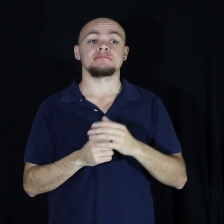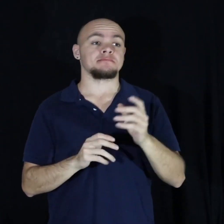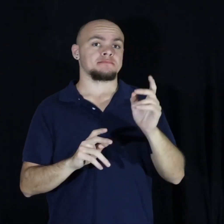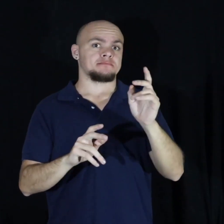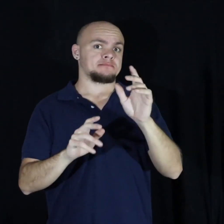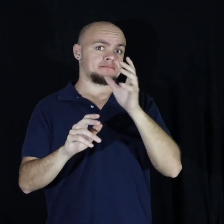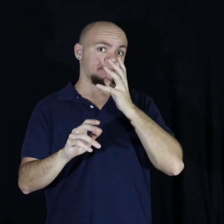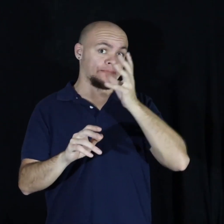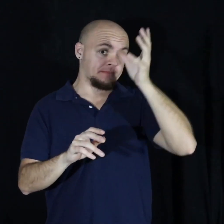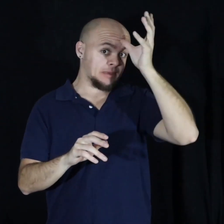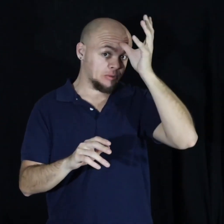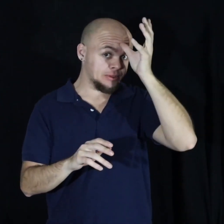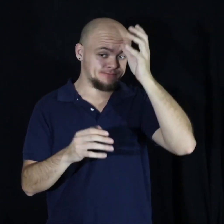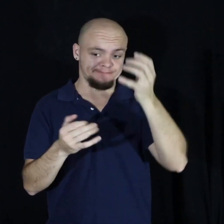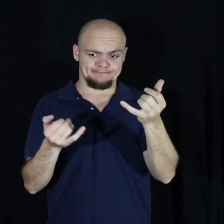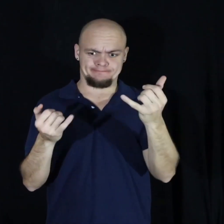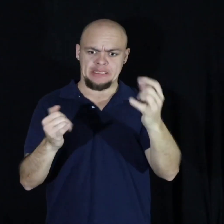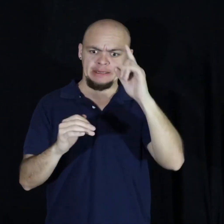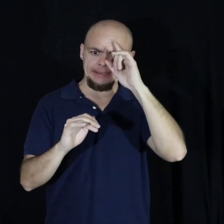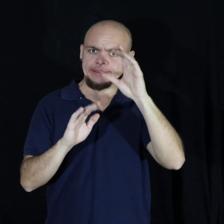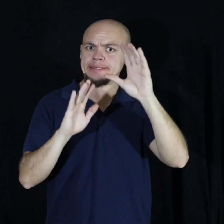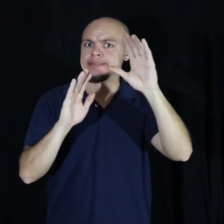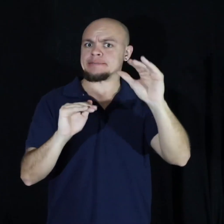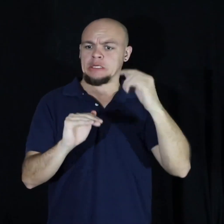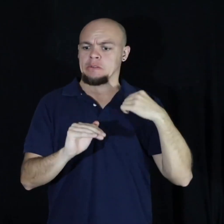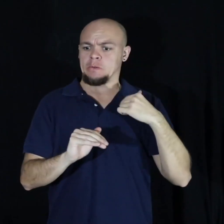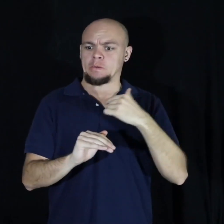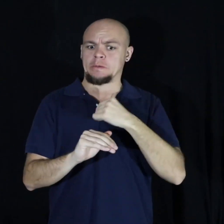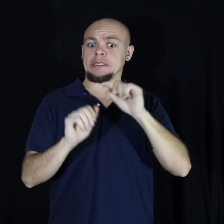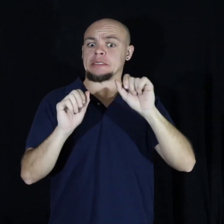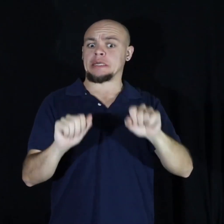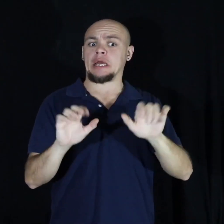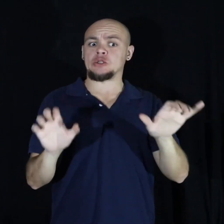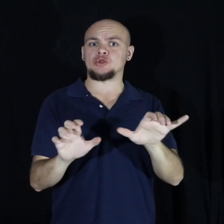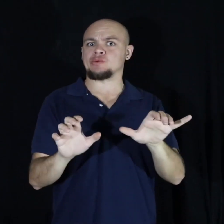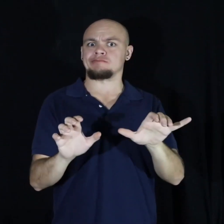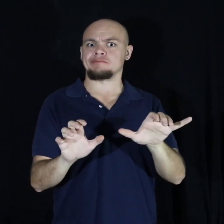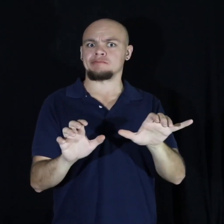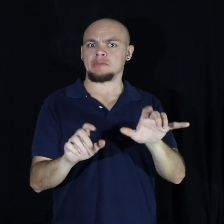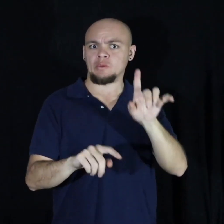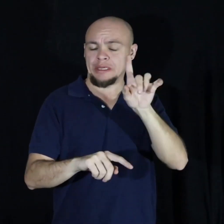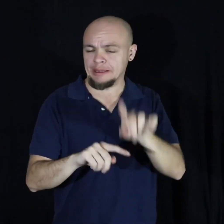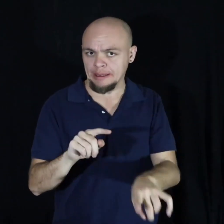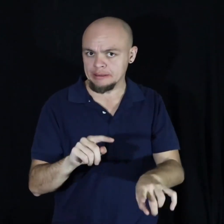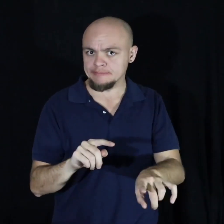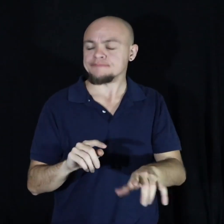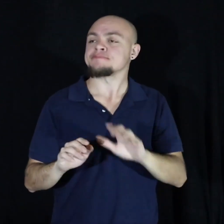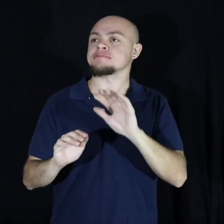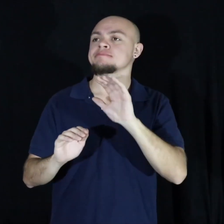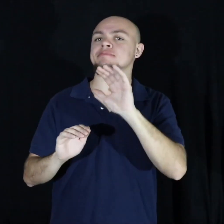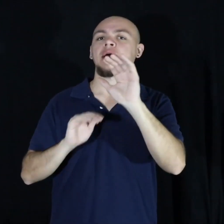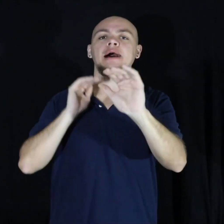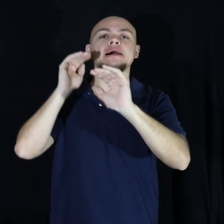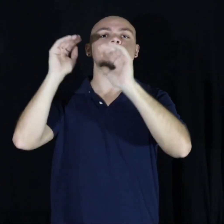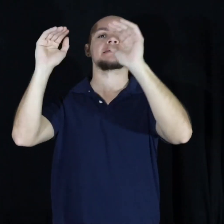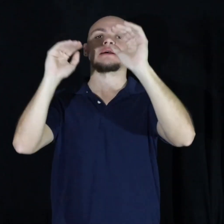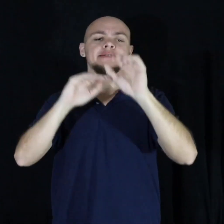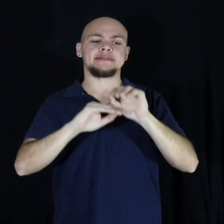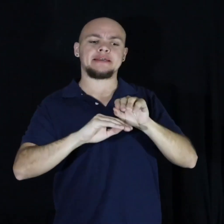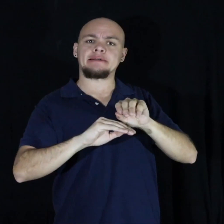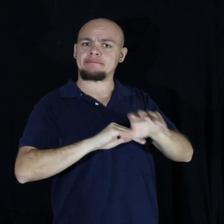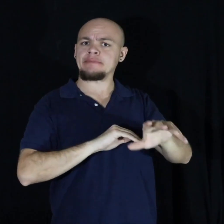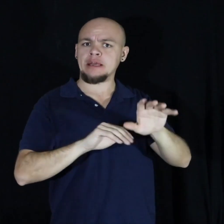to do things we are not capable of adults have a huge effect on this